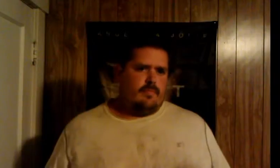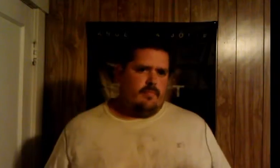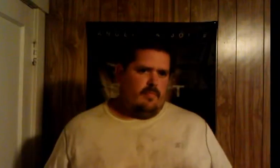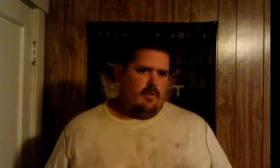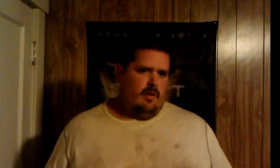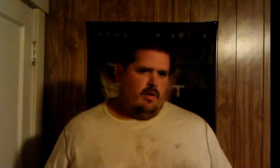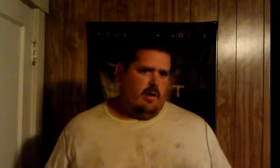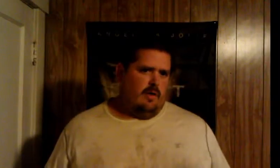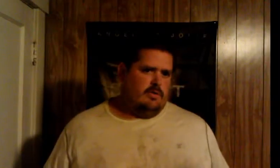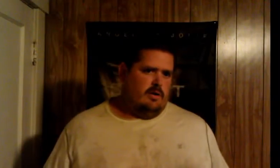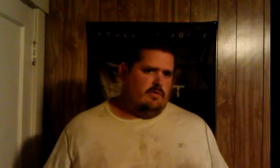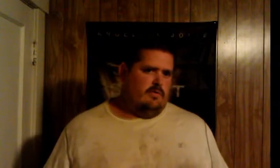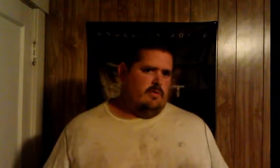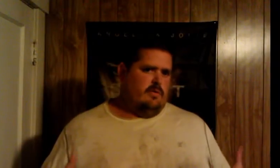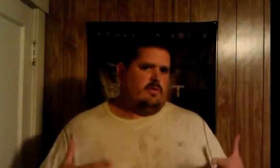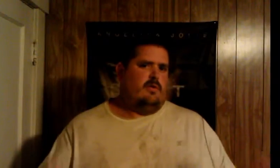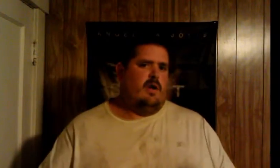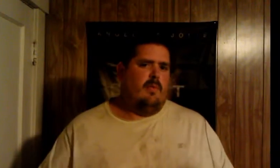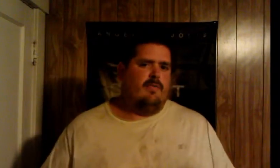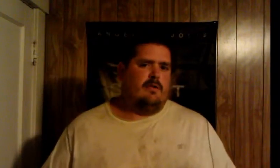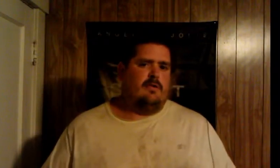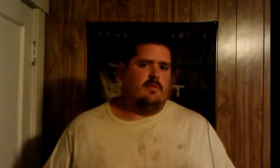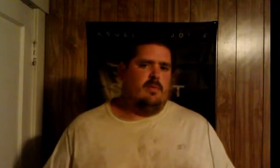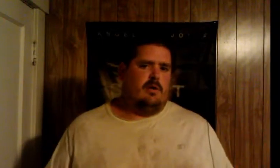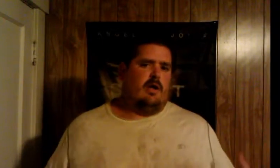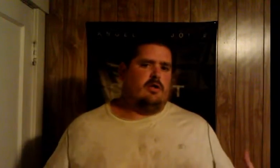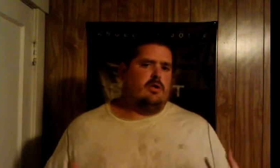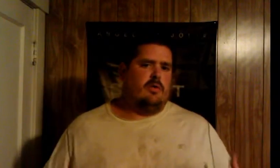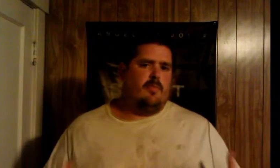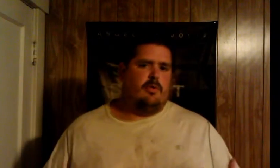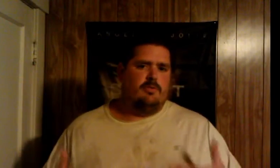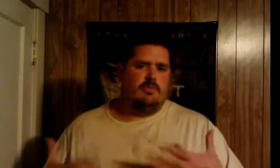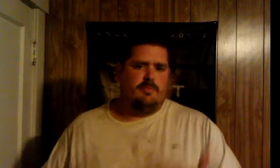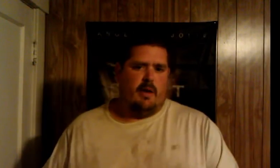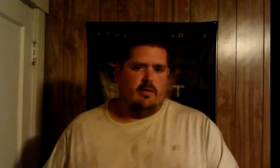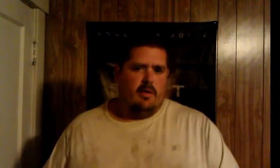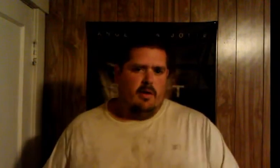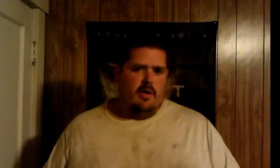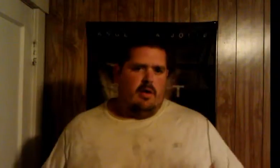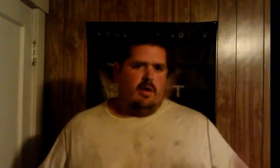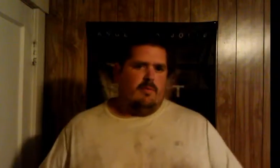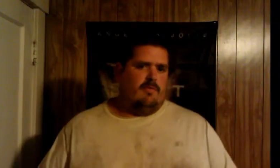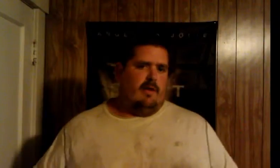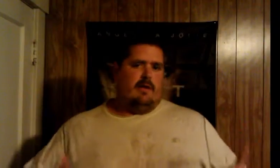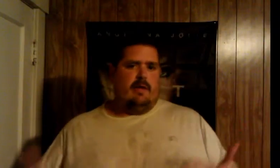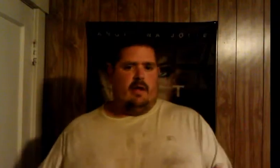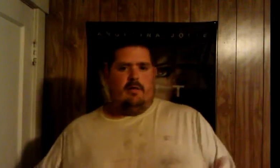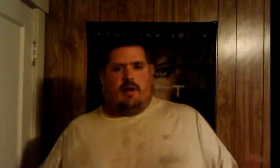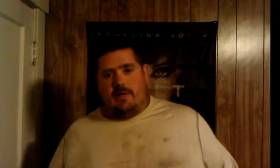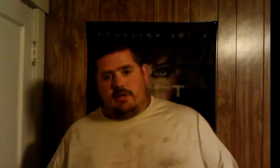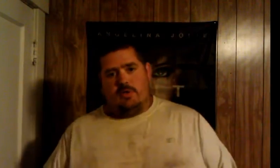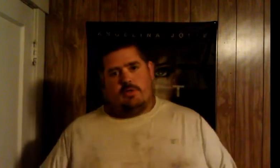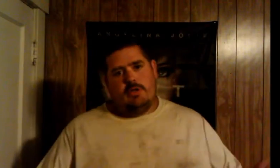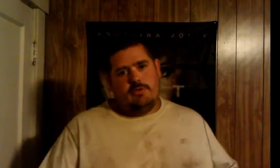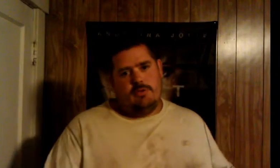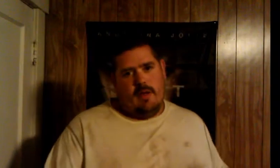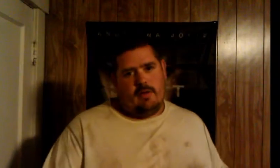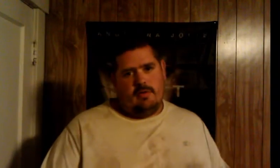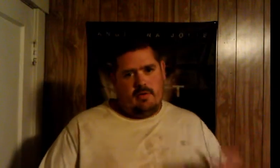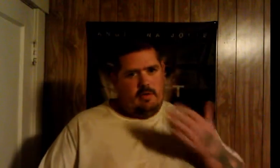you know obviously you come off nice to somebody that's showing that person respect you come off like a dick